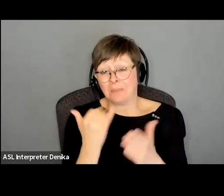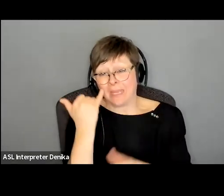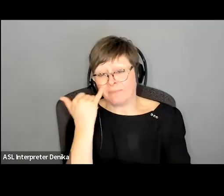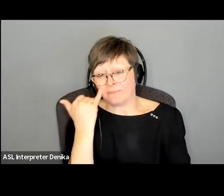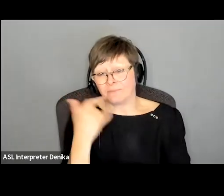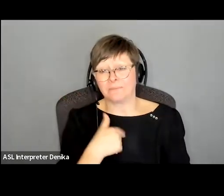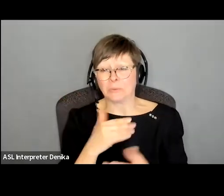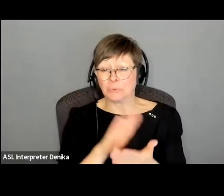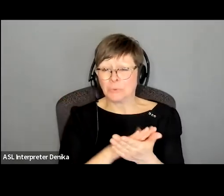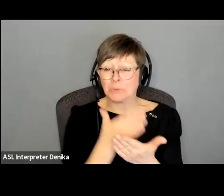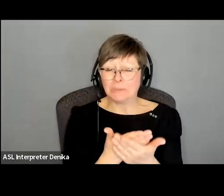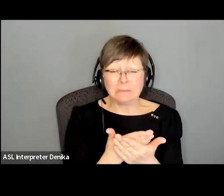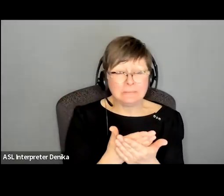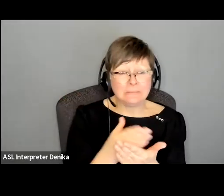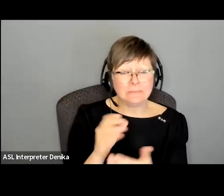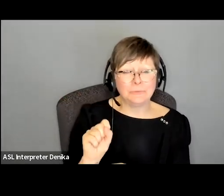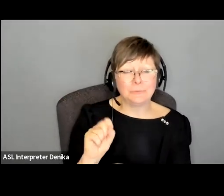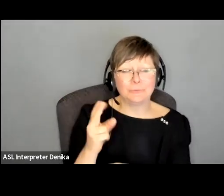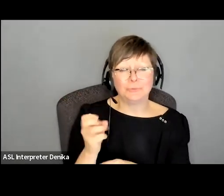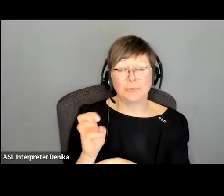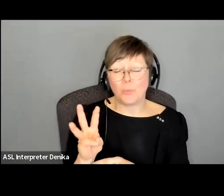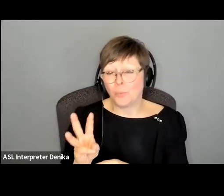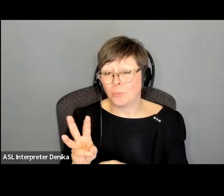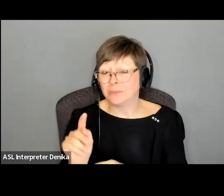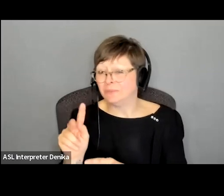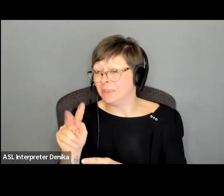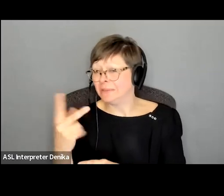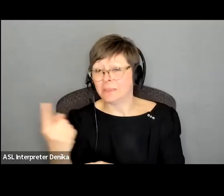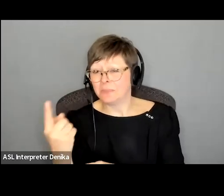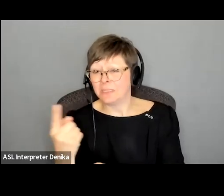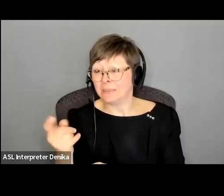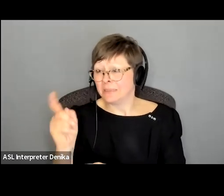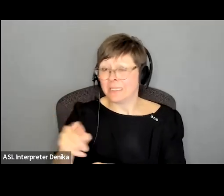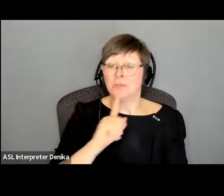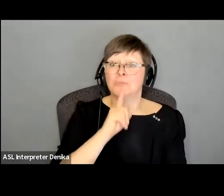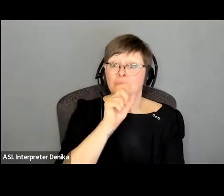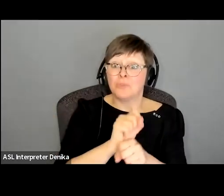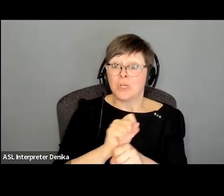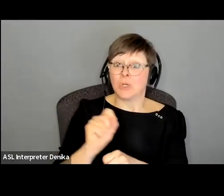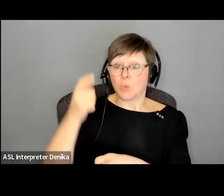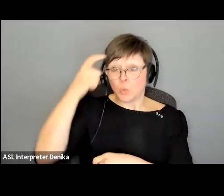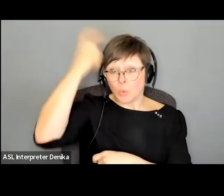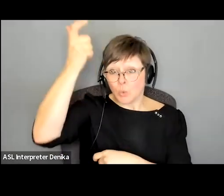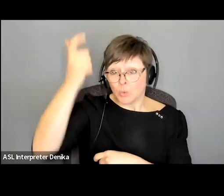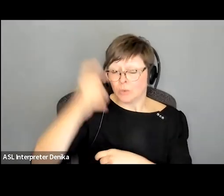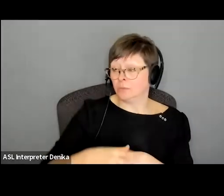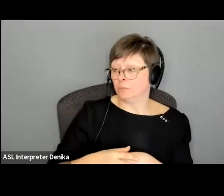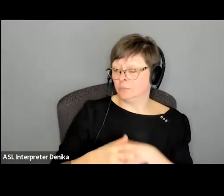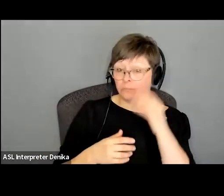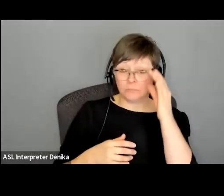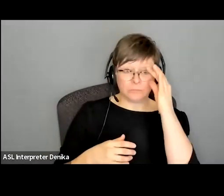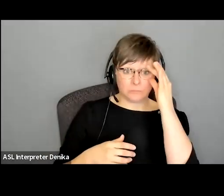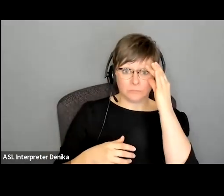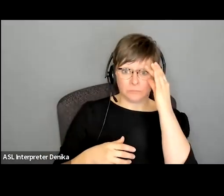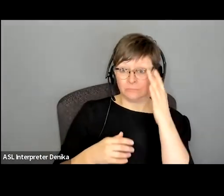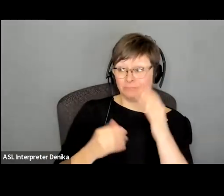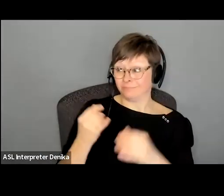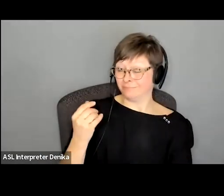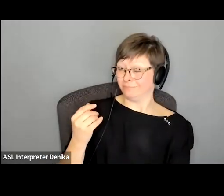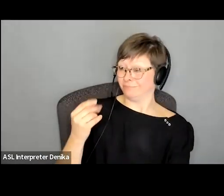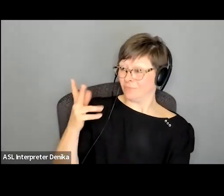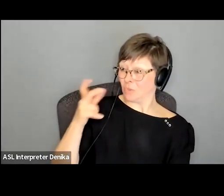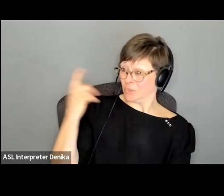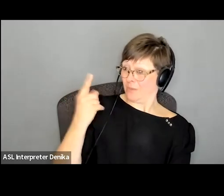cooking show or something and someone they needed a real cook and i heard so and so was a real cook would i look up that site yeah